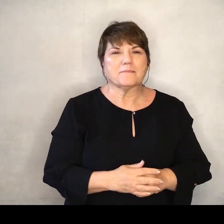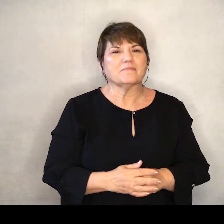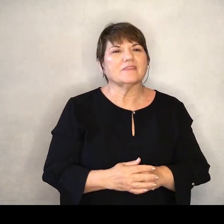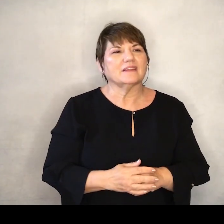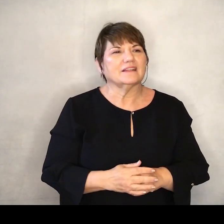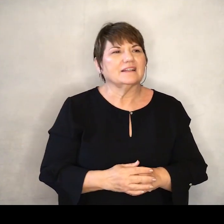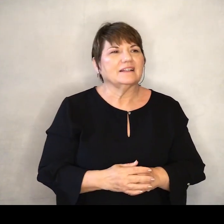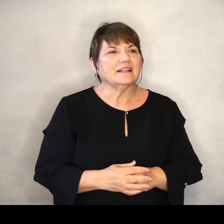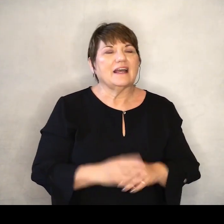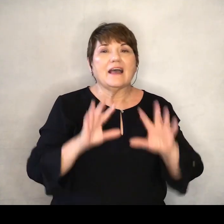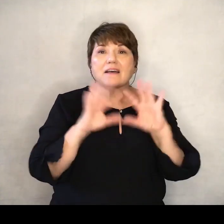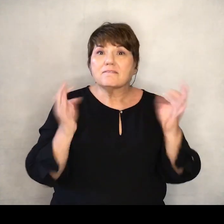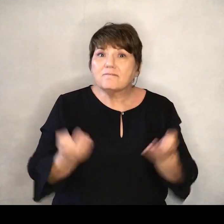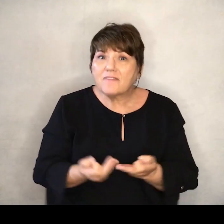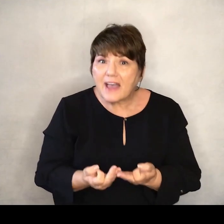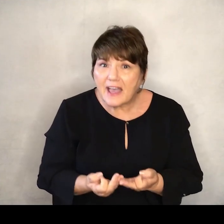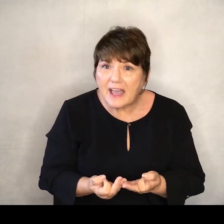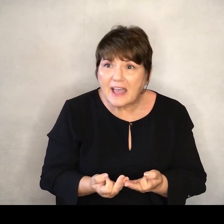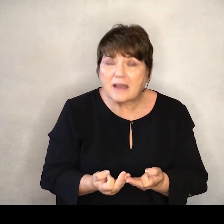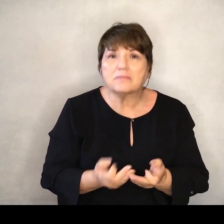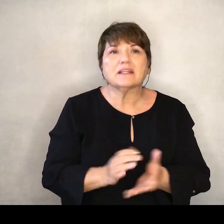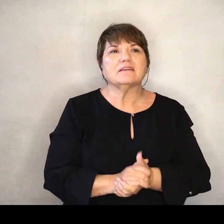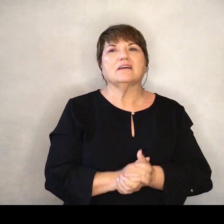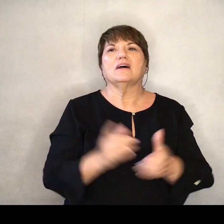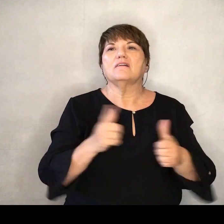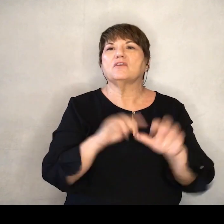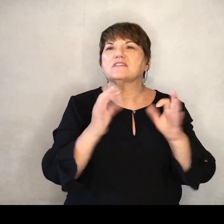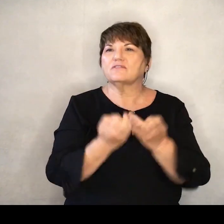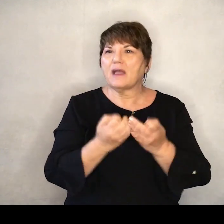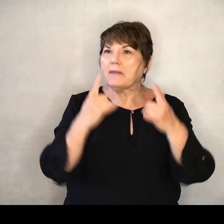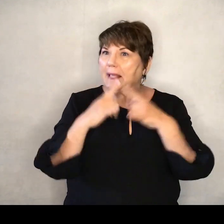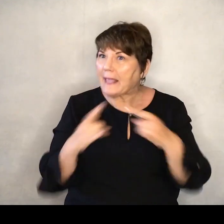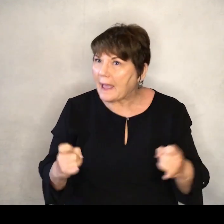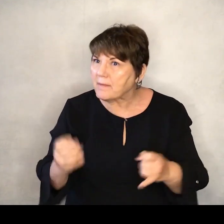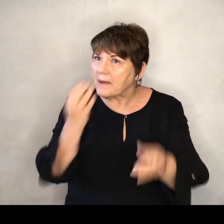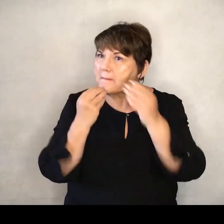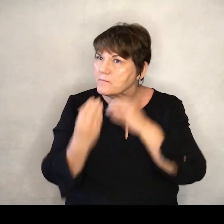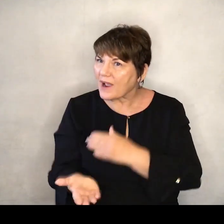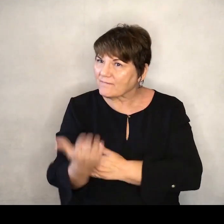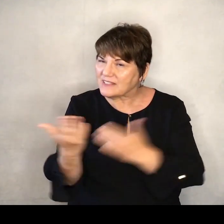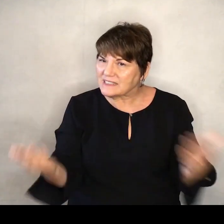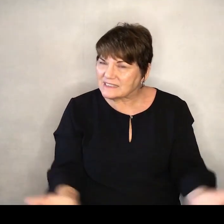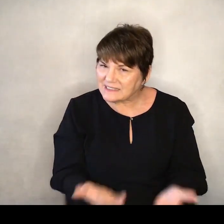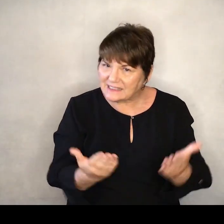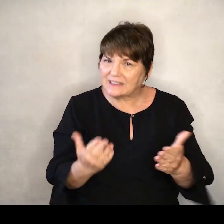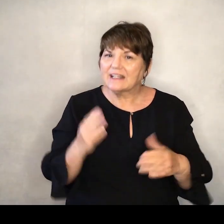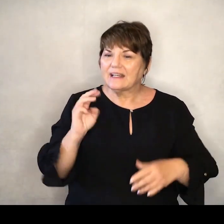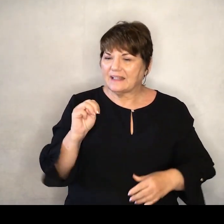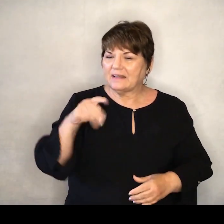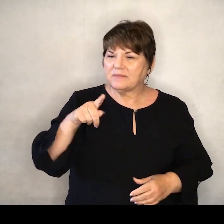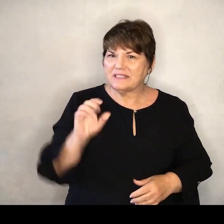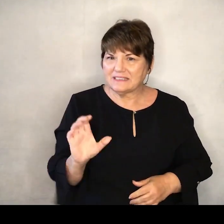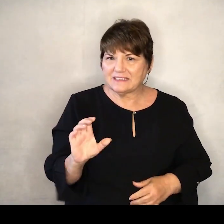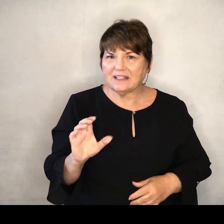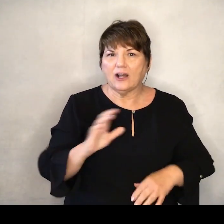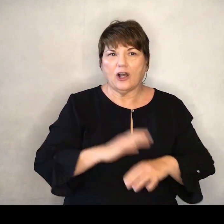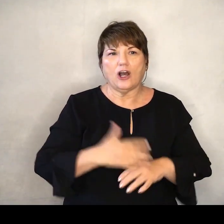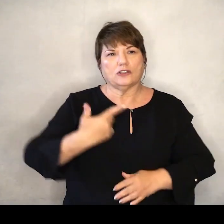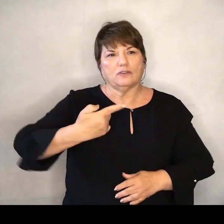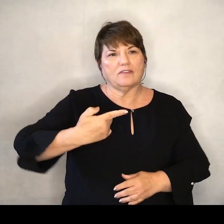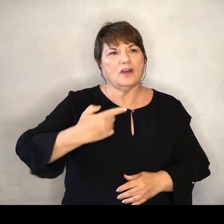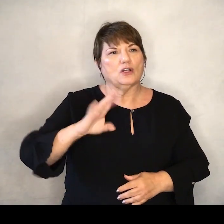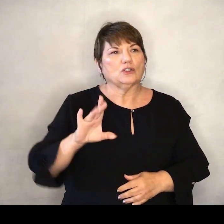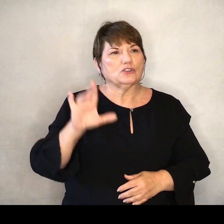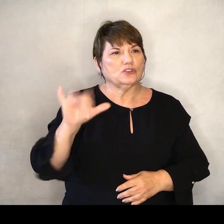them in a little bit Family First family camp out and breakfast here at Moorpark Presbyterian Church This happens on the 21st of